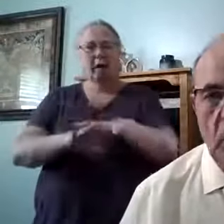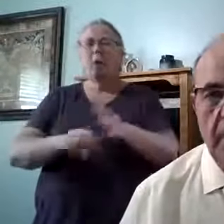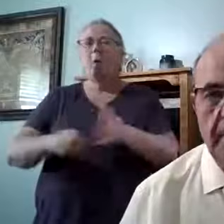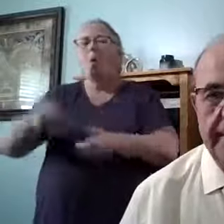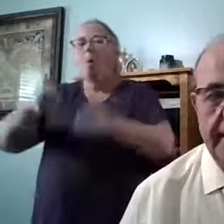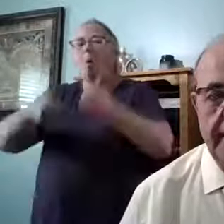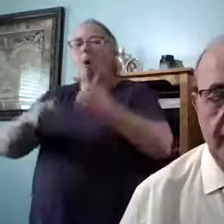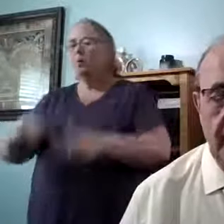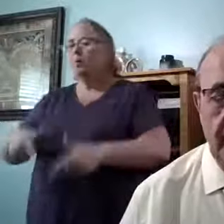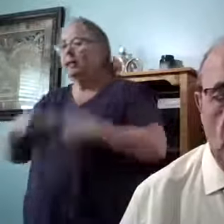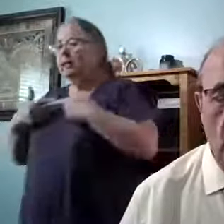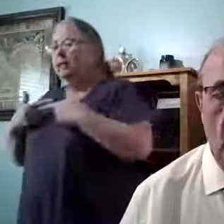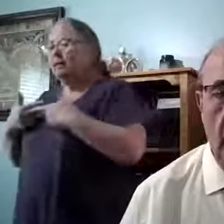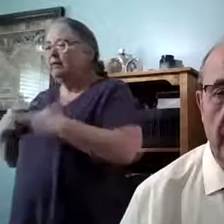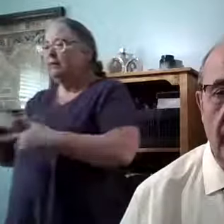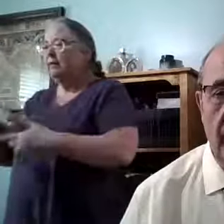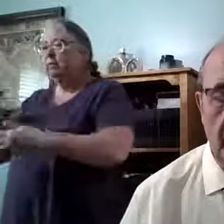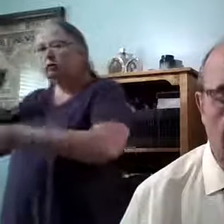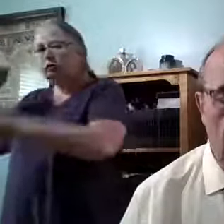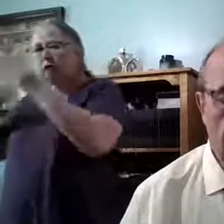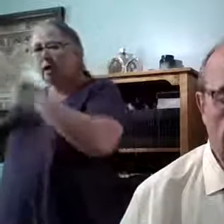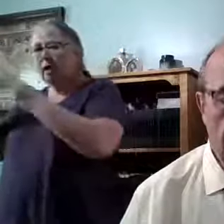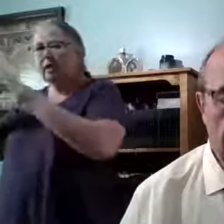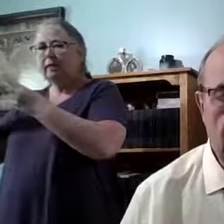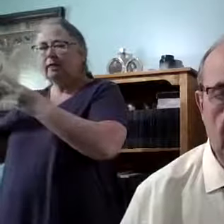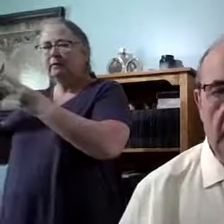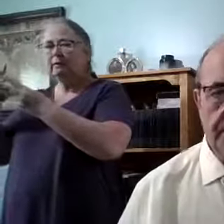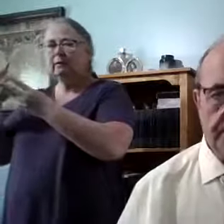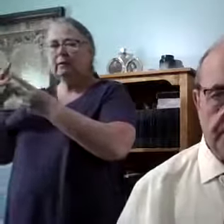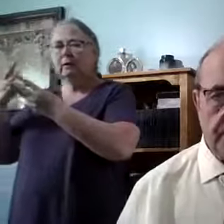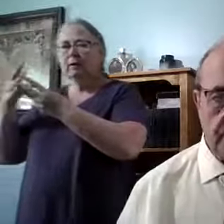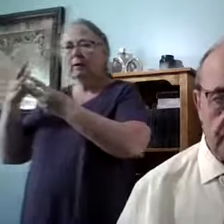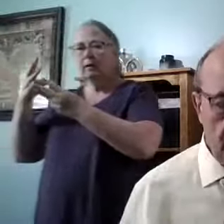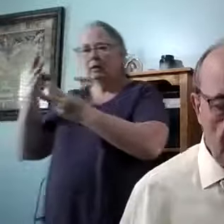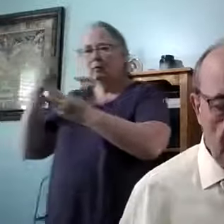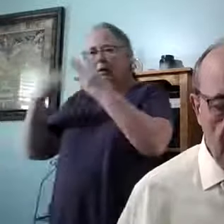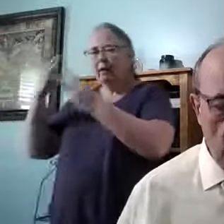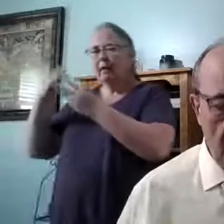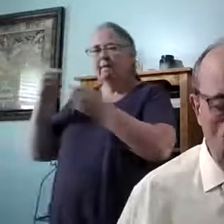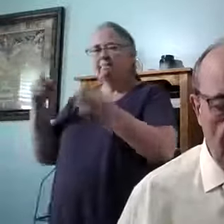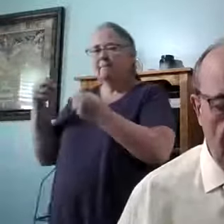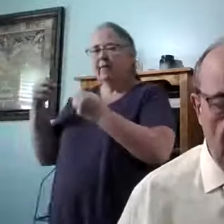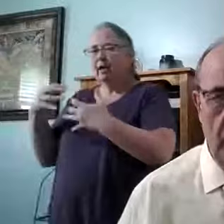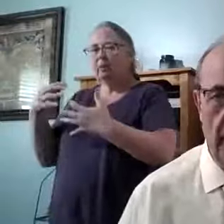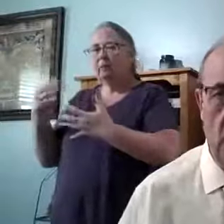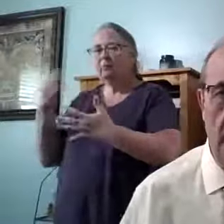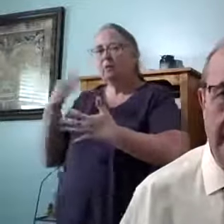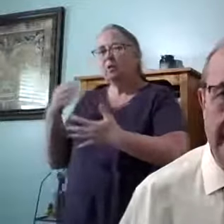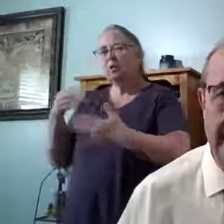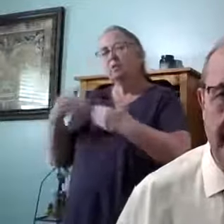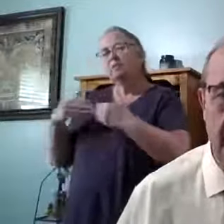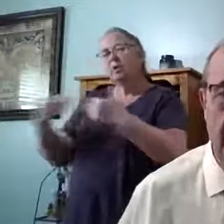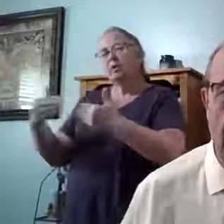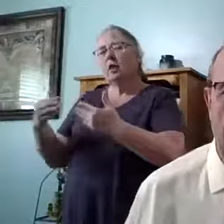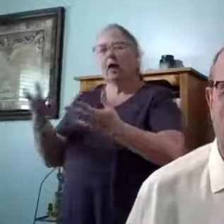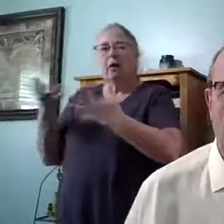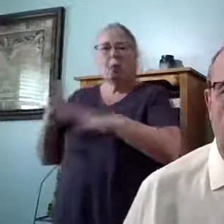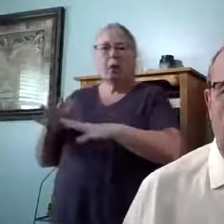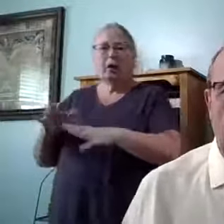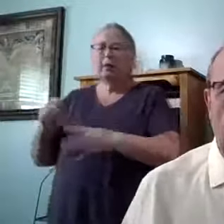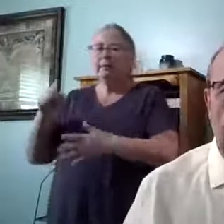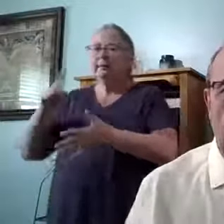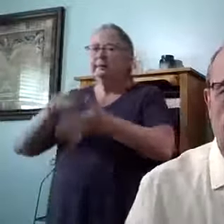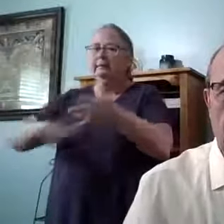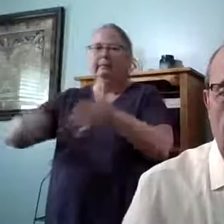whether or not we're going to live in worry and fear. Now, before I go any further, I don't want to condemn anybody